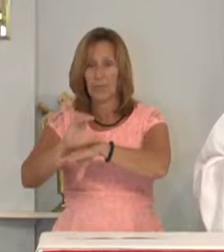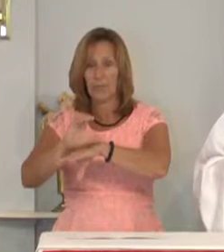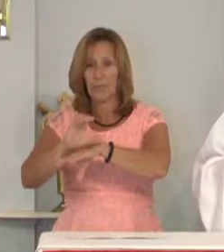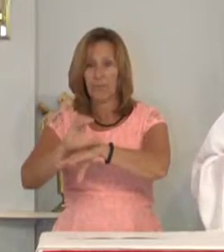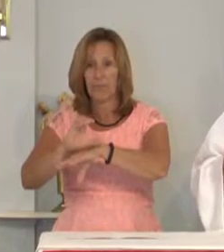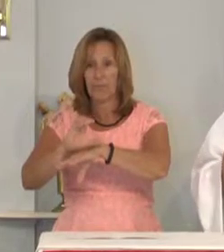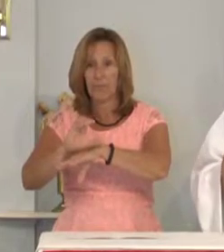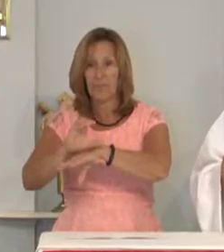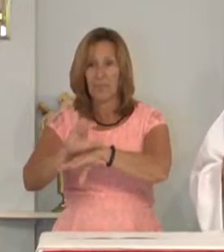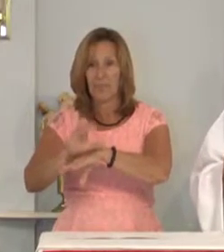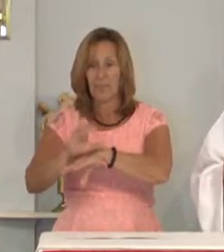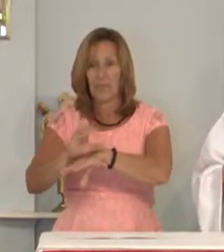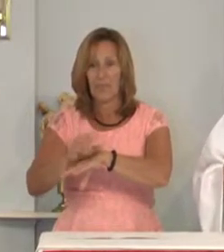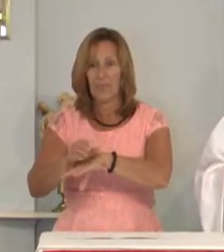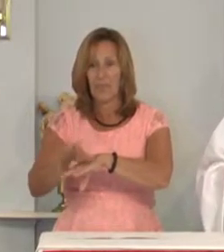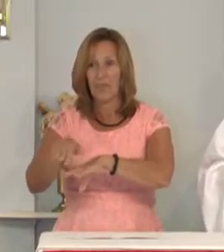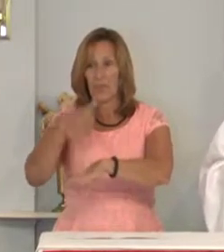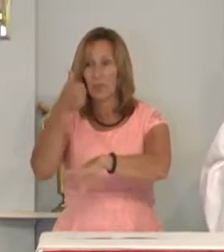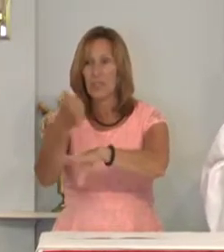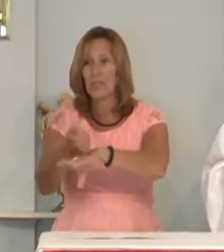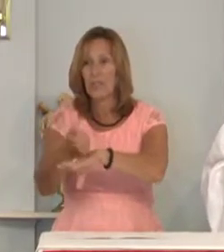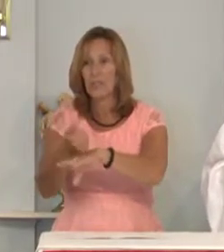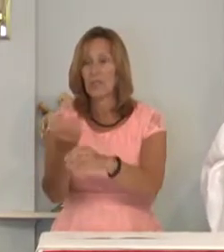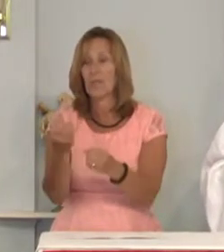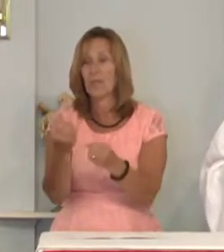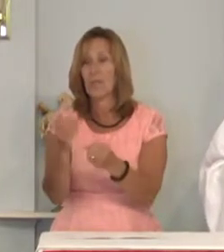It had stood for centuries